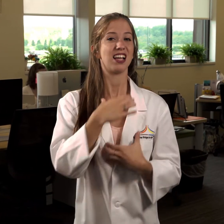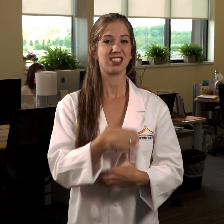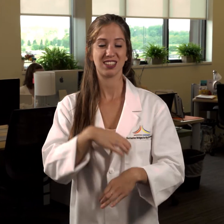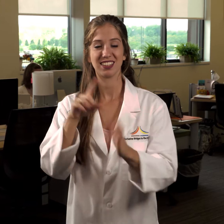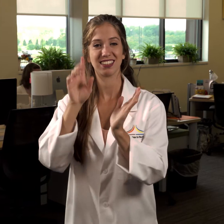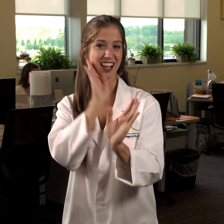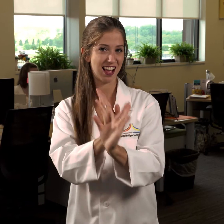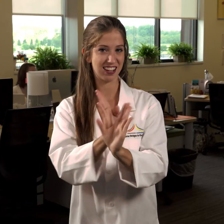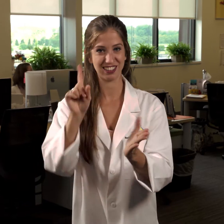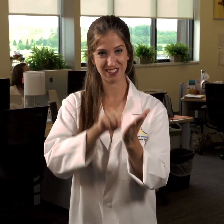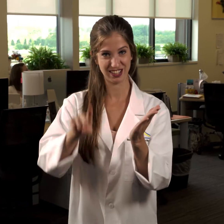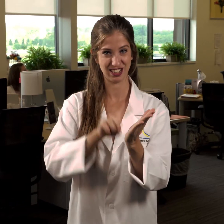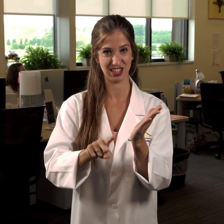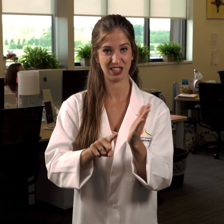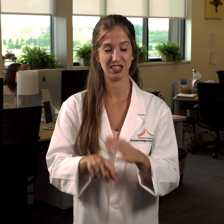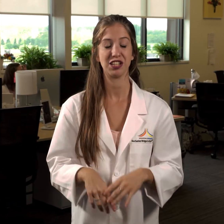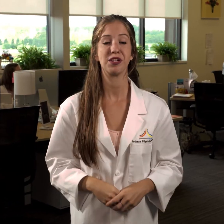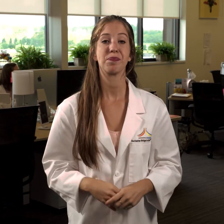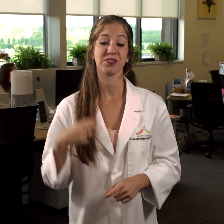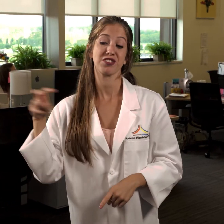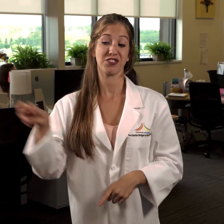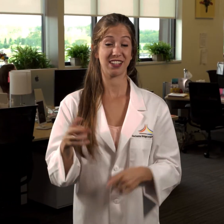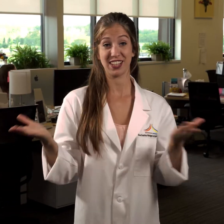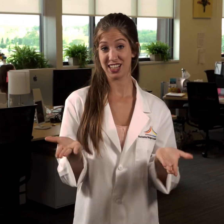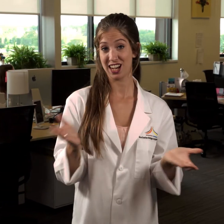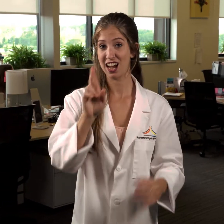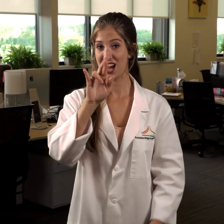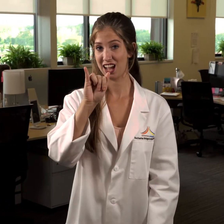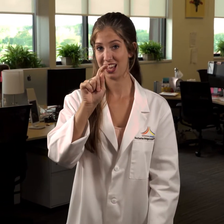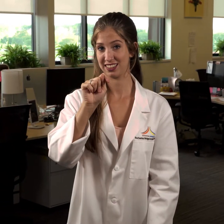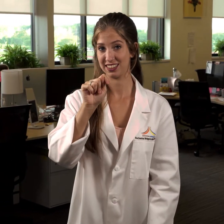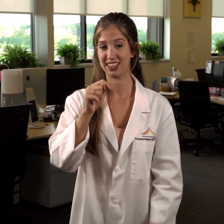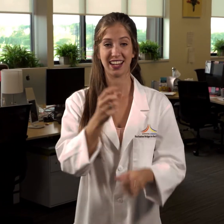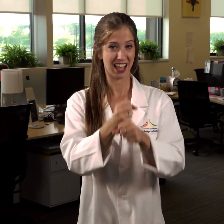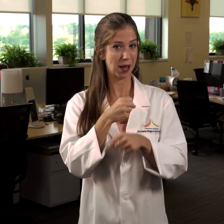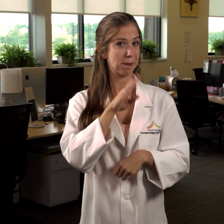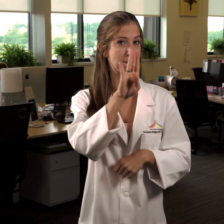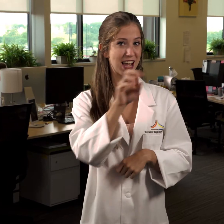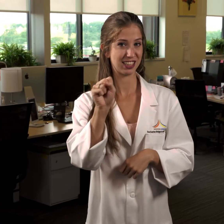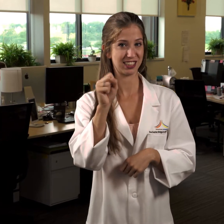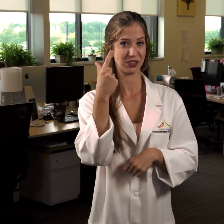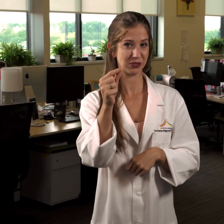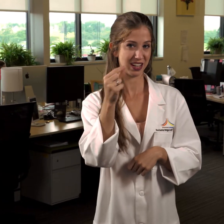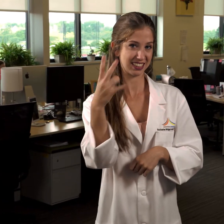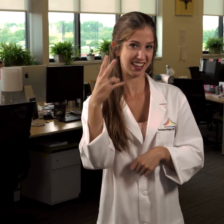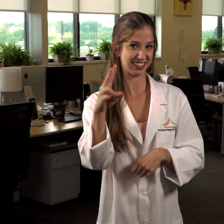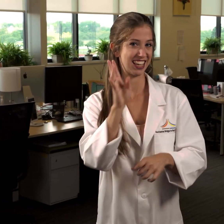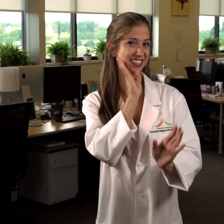my passion was in psychological research. I then transferred to RIT to study psychology and received my bachelor's degree